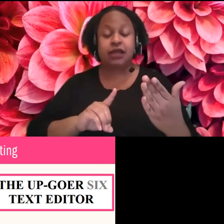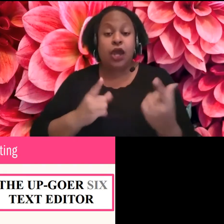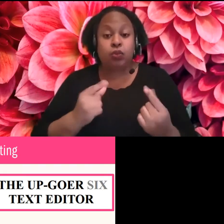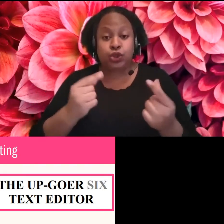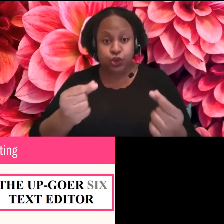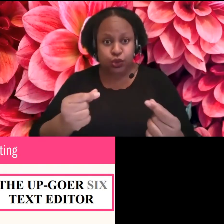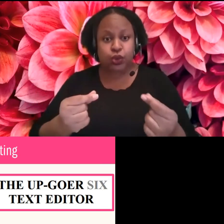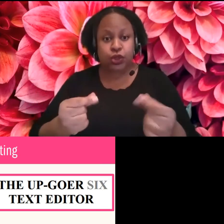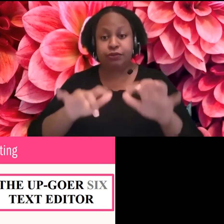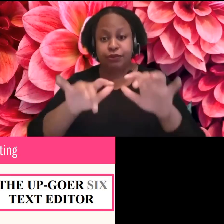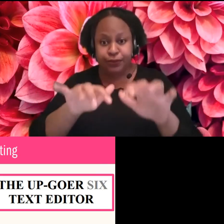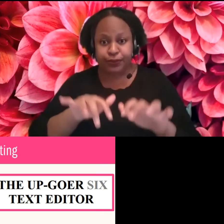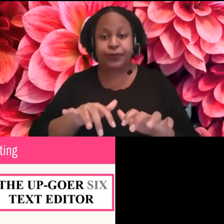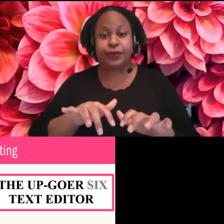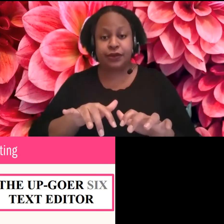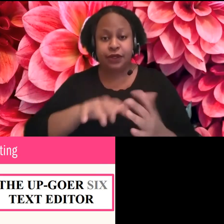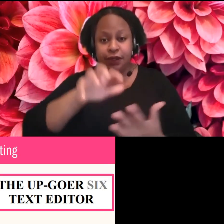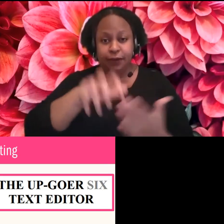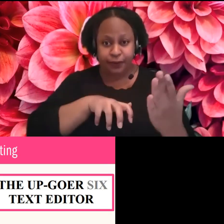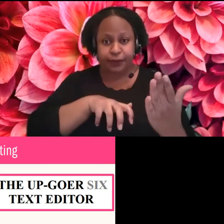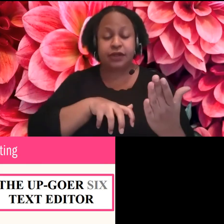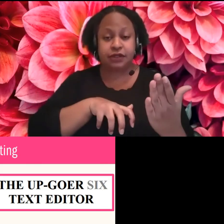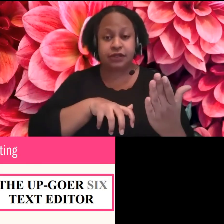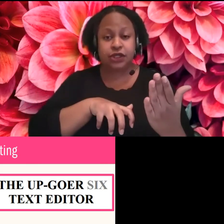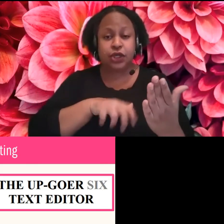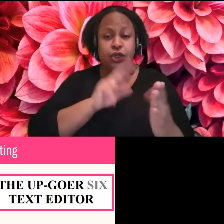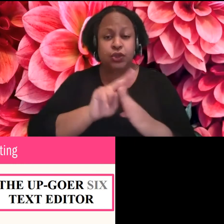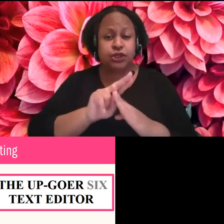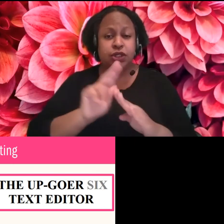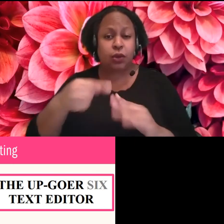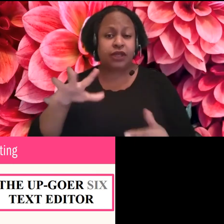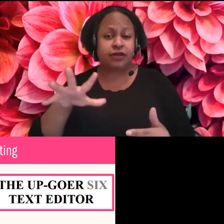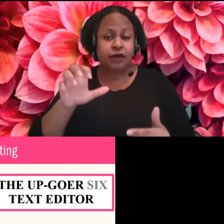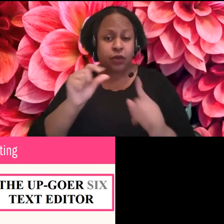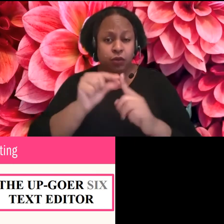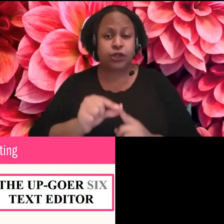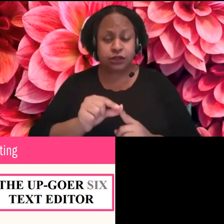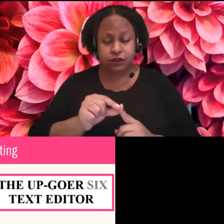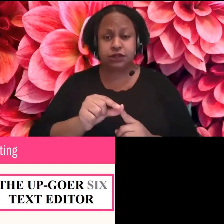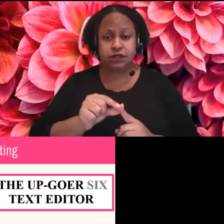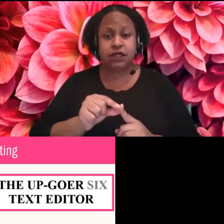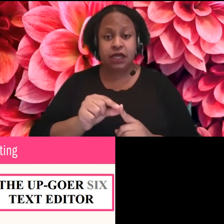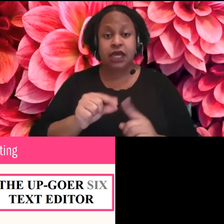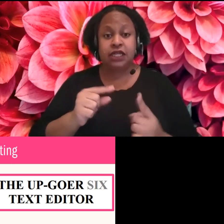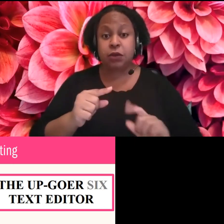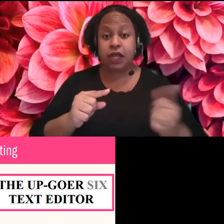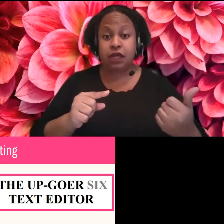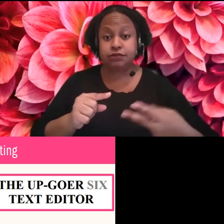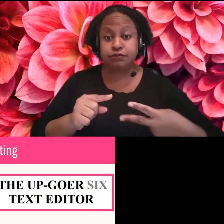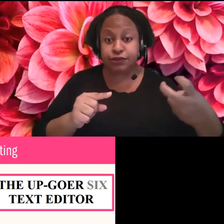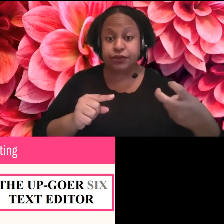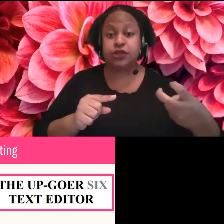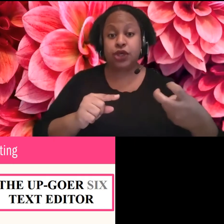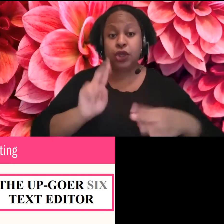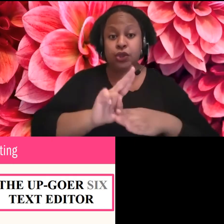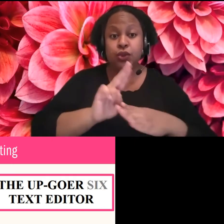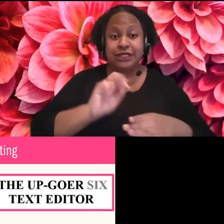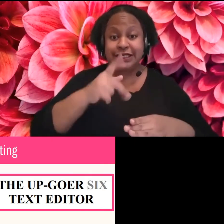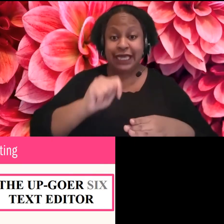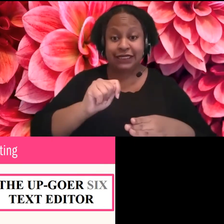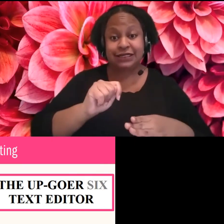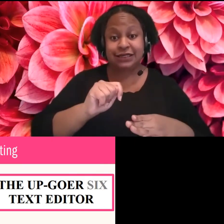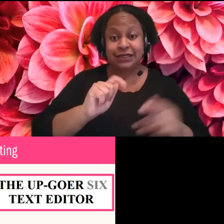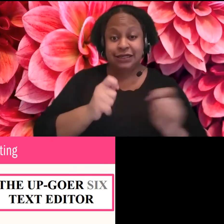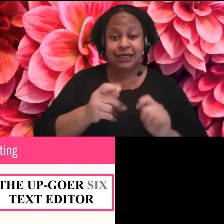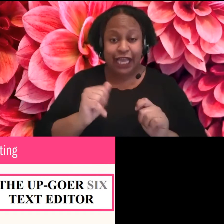someone wrote a text editor to check that. Um, but then somebody else came along and made UpGoer 6. So